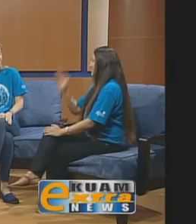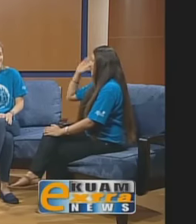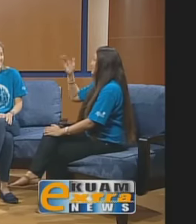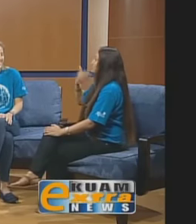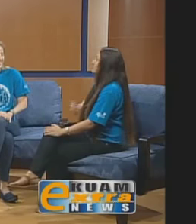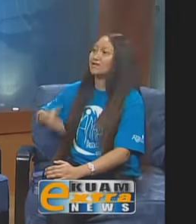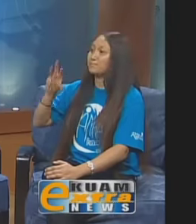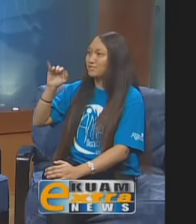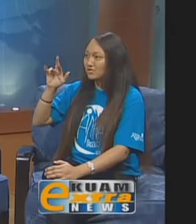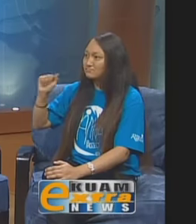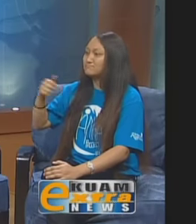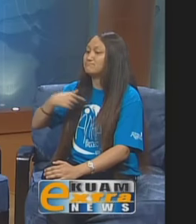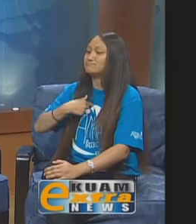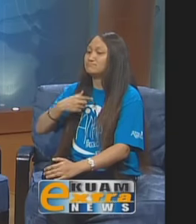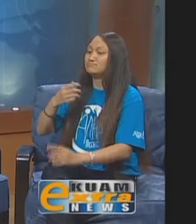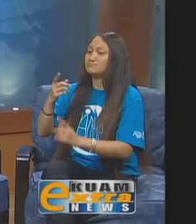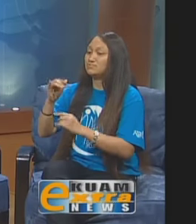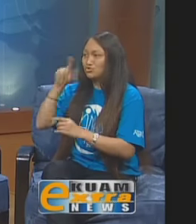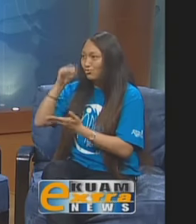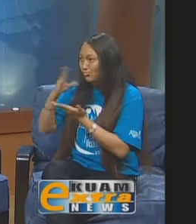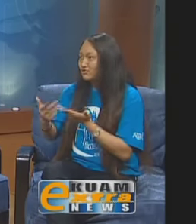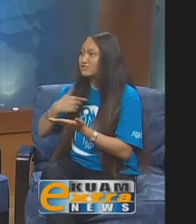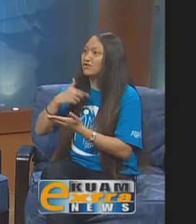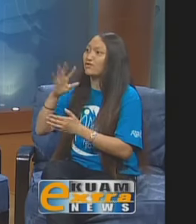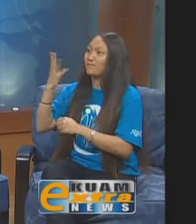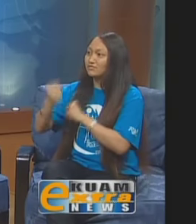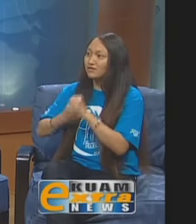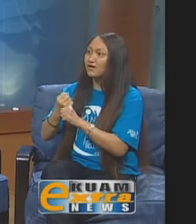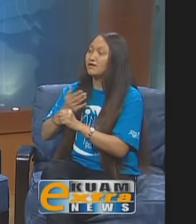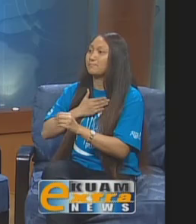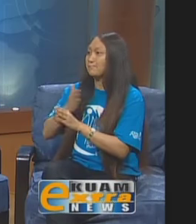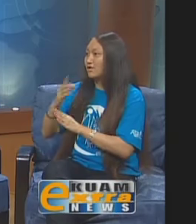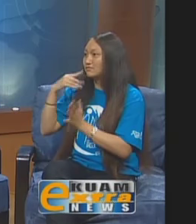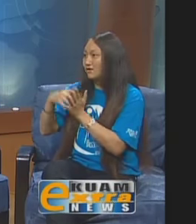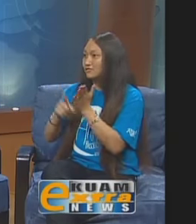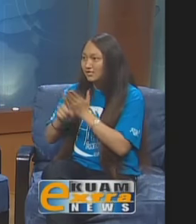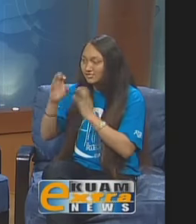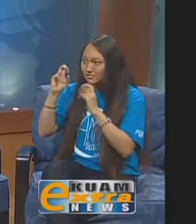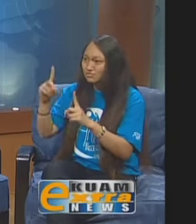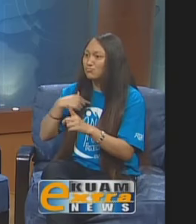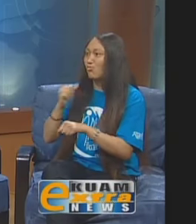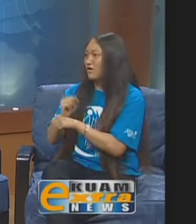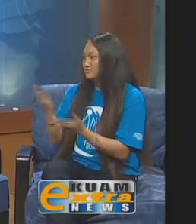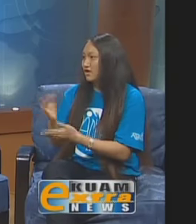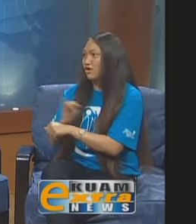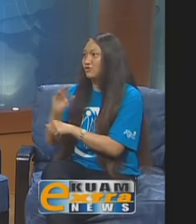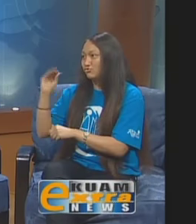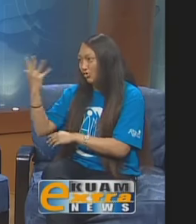Thank you so much for having me. My name is Myra. I'm a Gallaudet student. I've been at Gallaudet for four years. I'm a